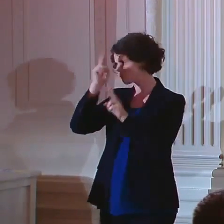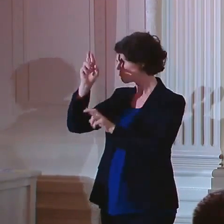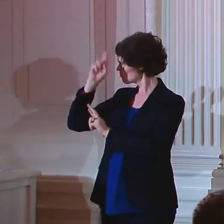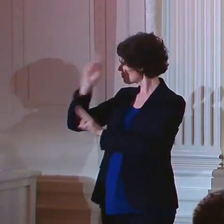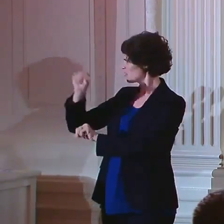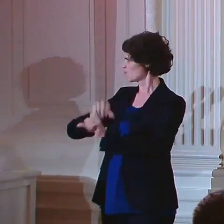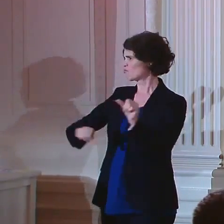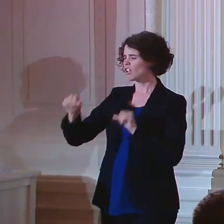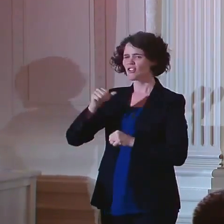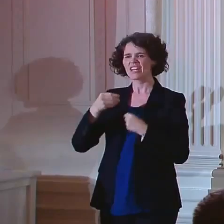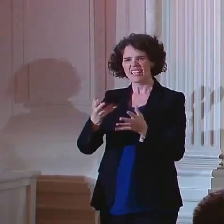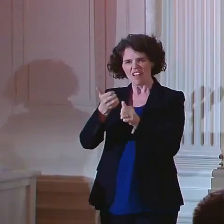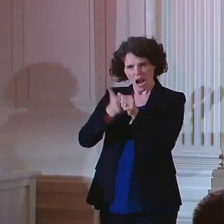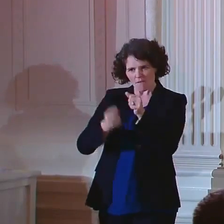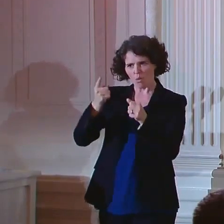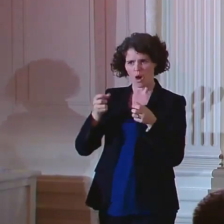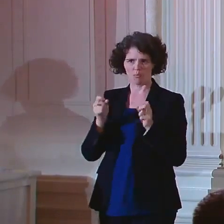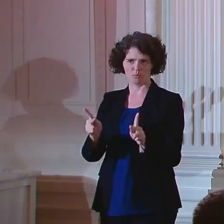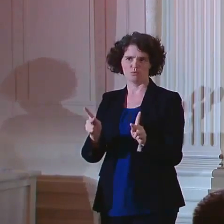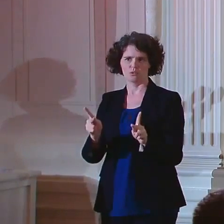and giving everybody a chance.